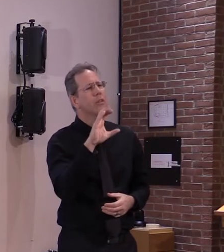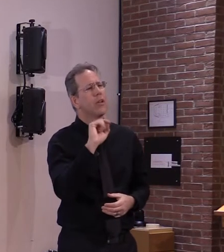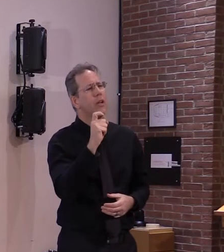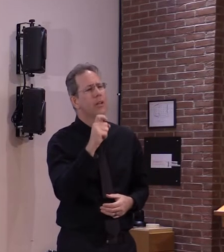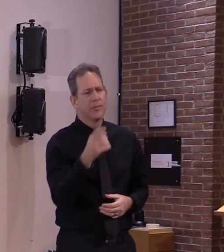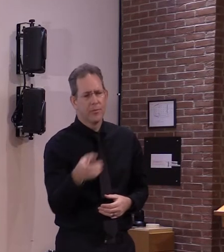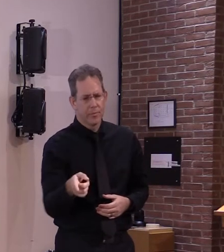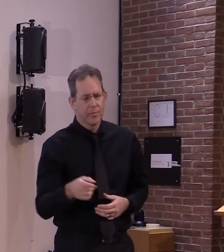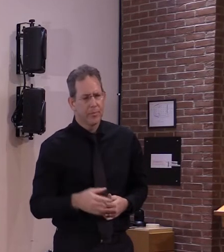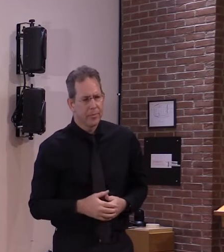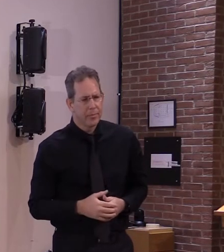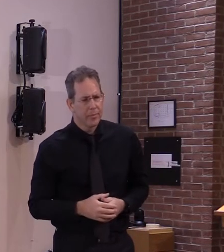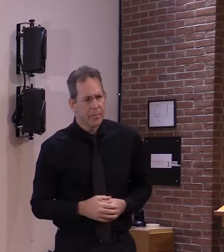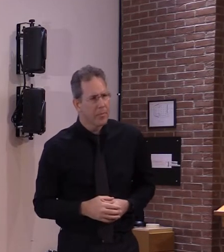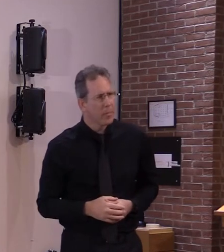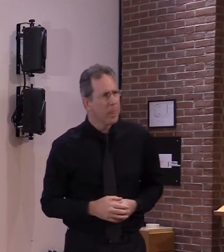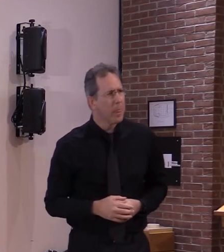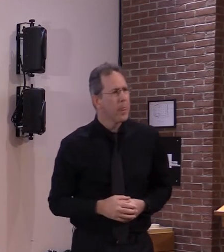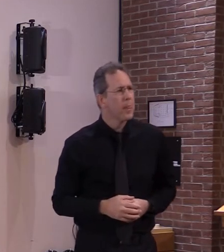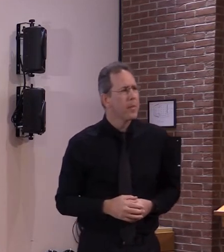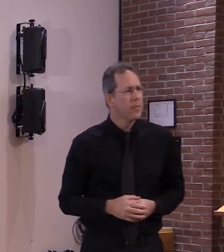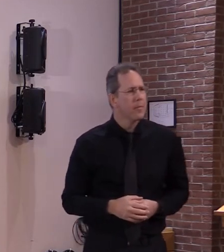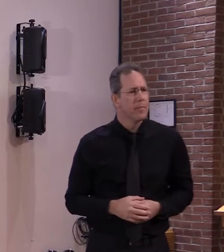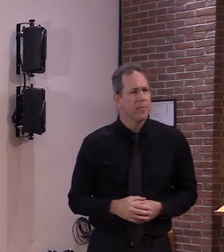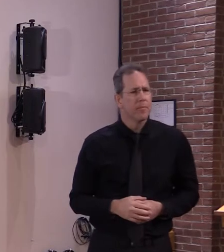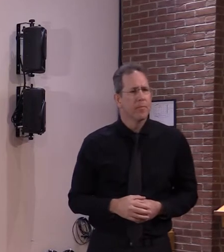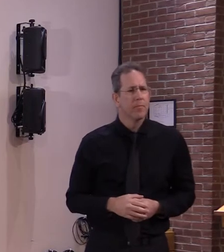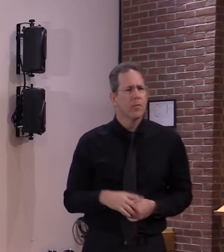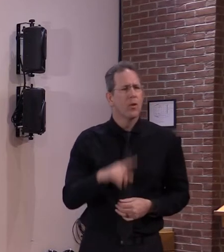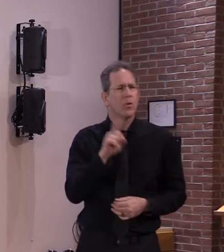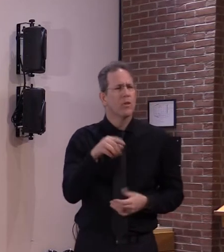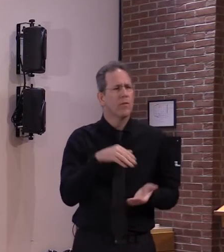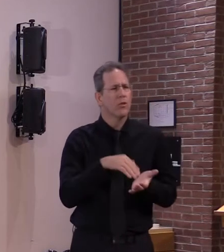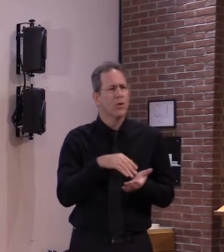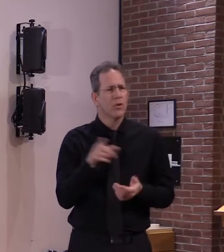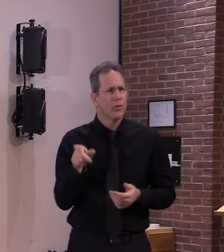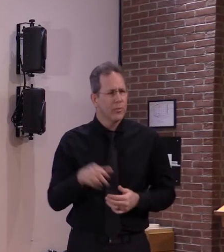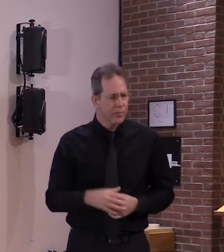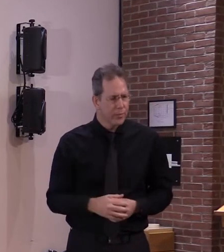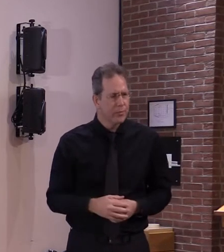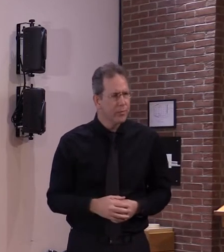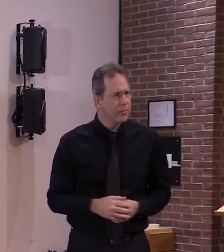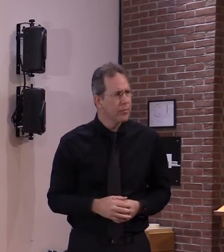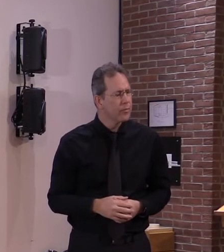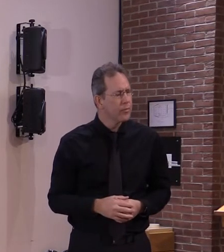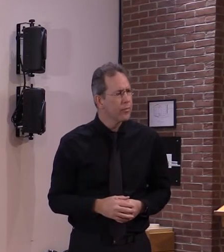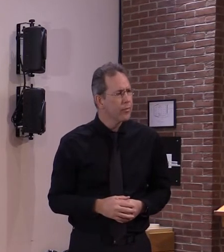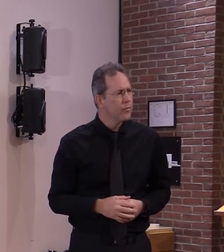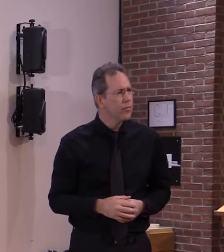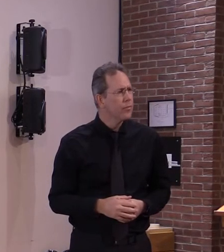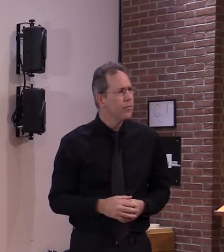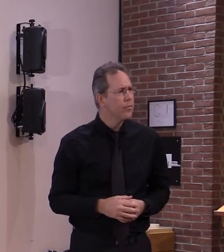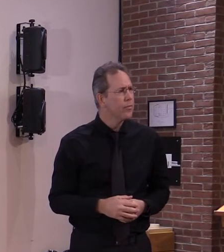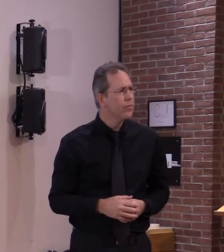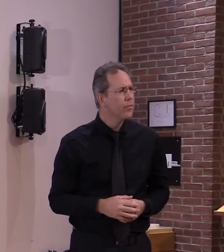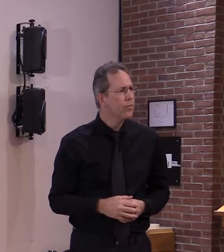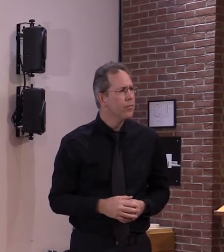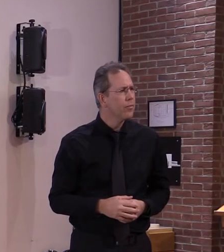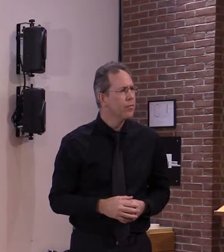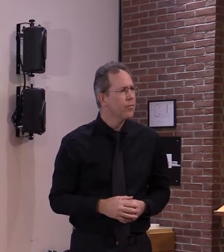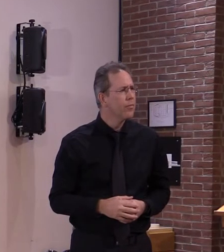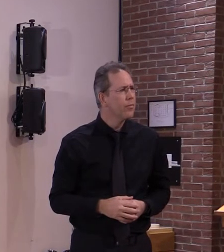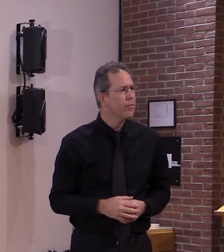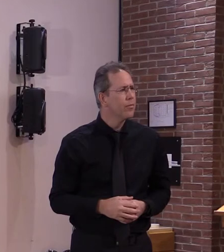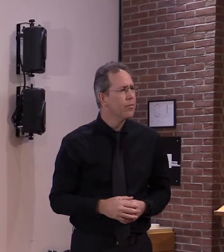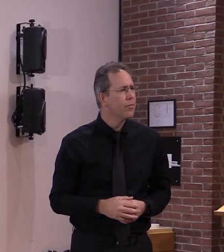hi my questions are for dr levine dr levine what are some of the common misconceptions that you hear out there about the vaccine that you want to fight